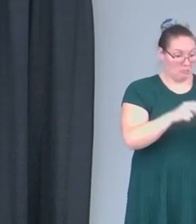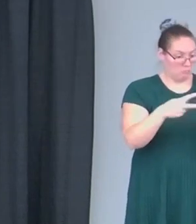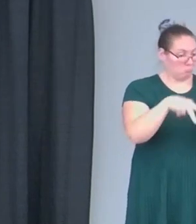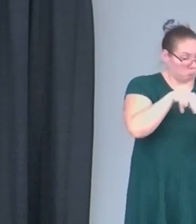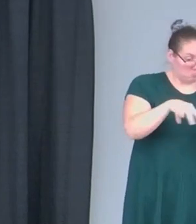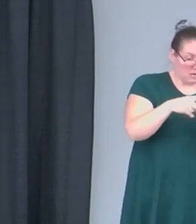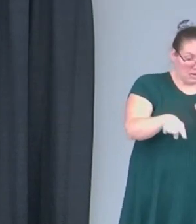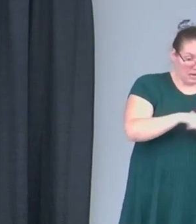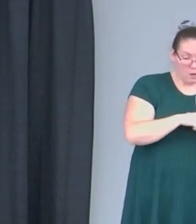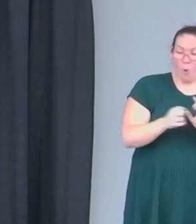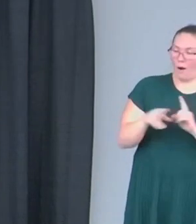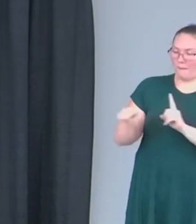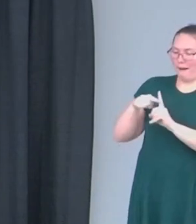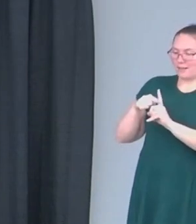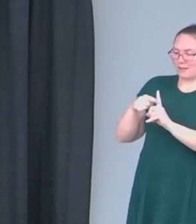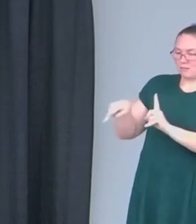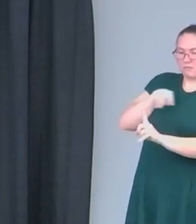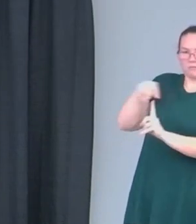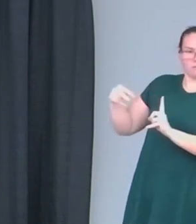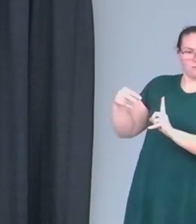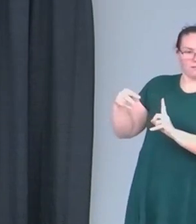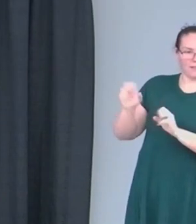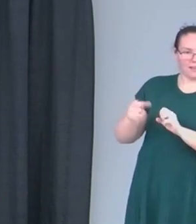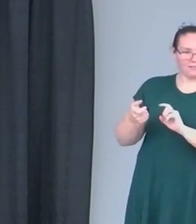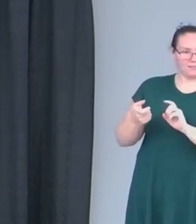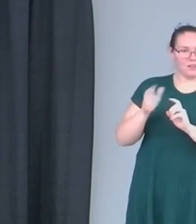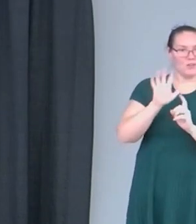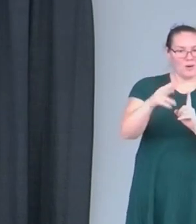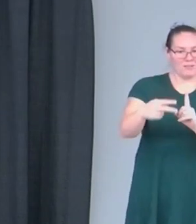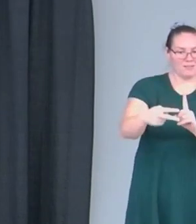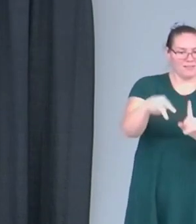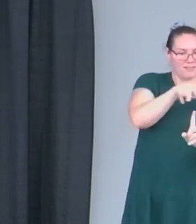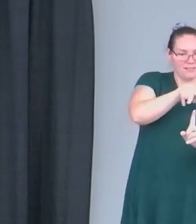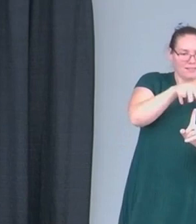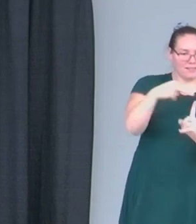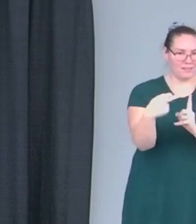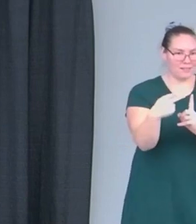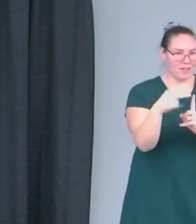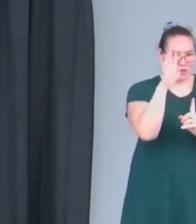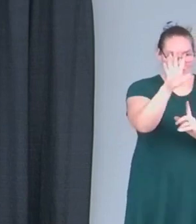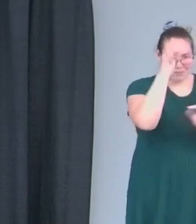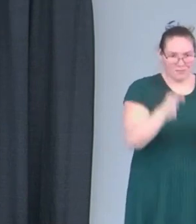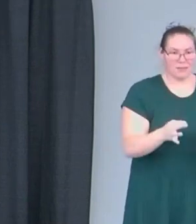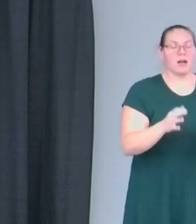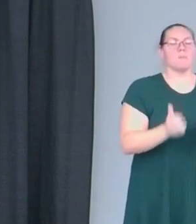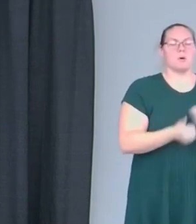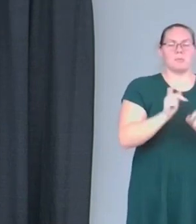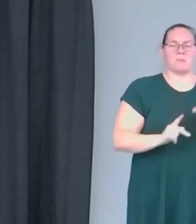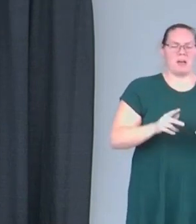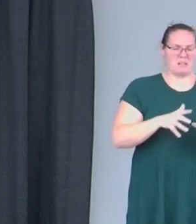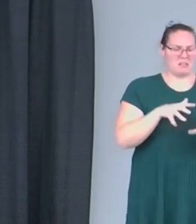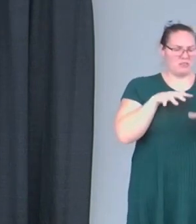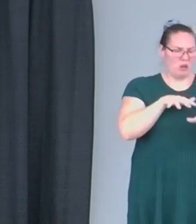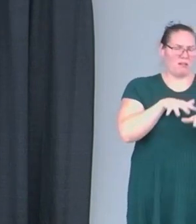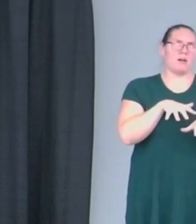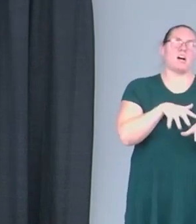or you could look at it from a positive outlook. Again, it's up to you. Most people get mad at traffic.